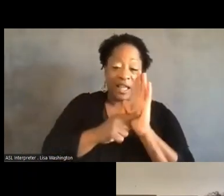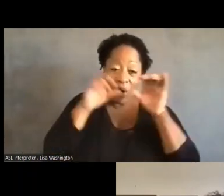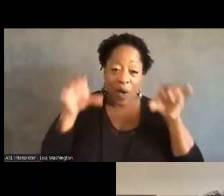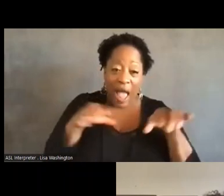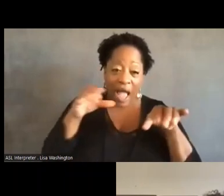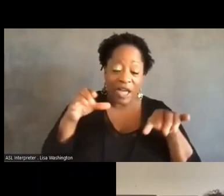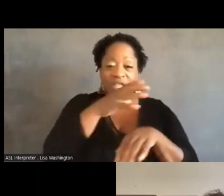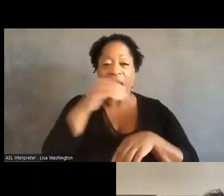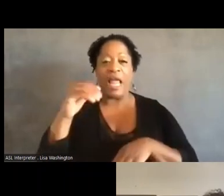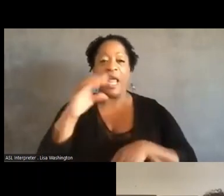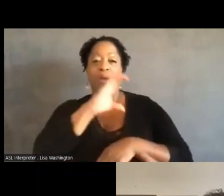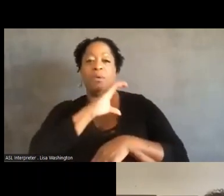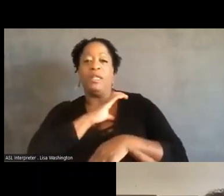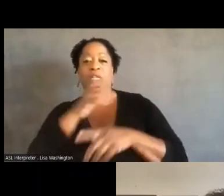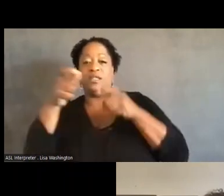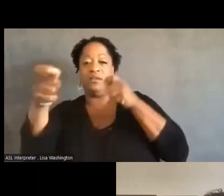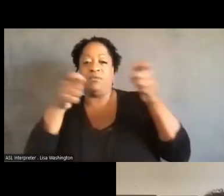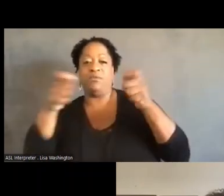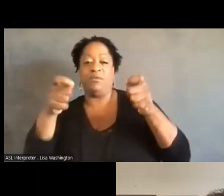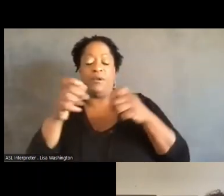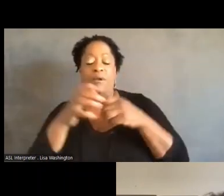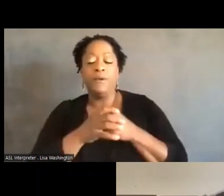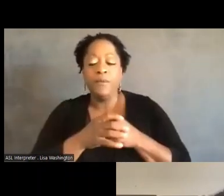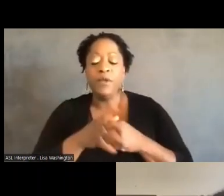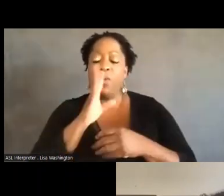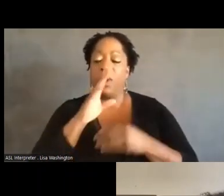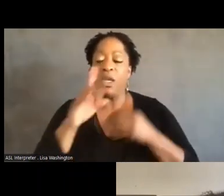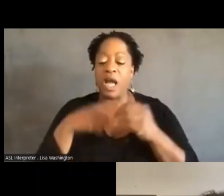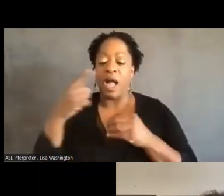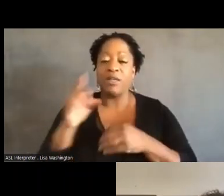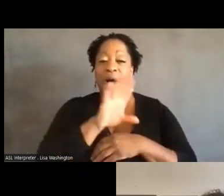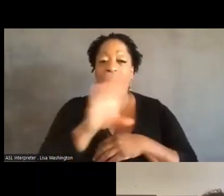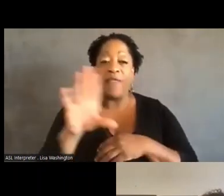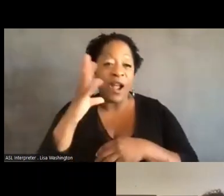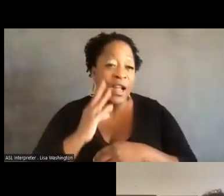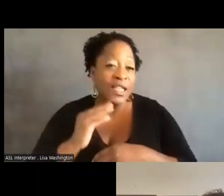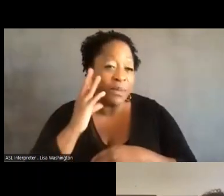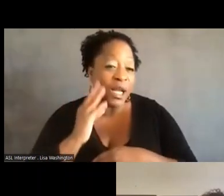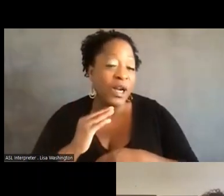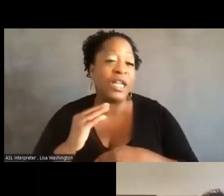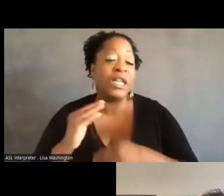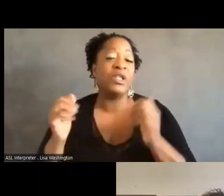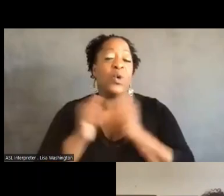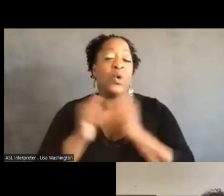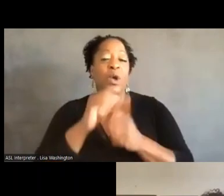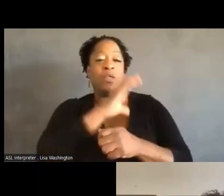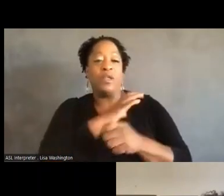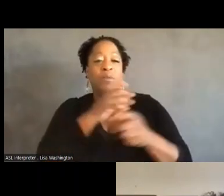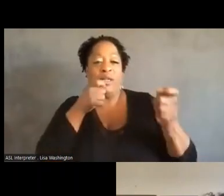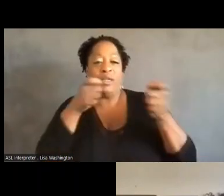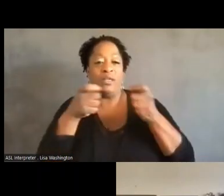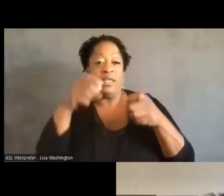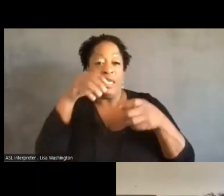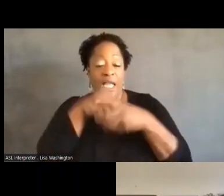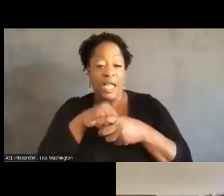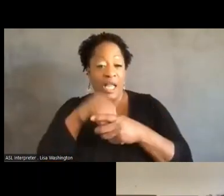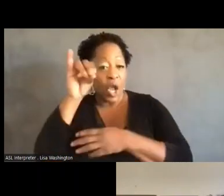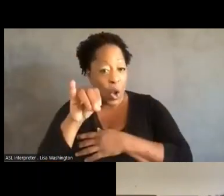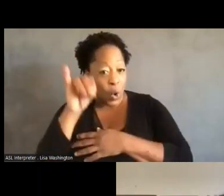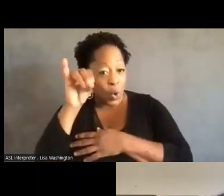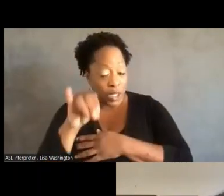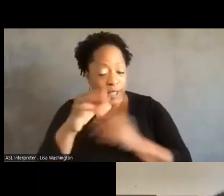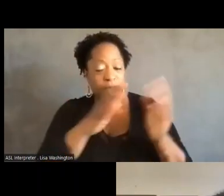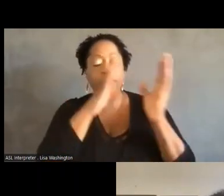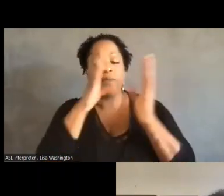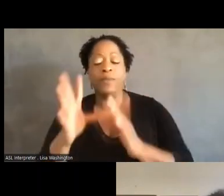talked to them about, um, their experiences of policing in Oakland. We talked to them